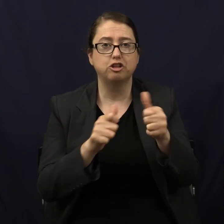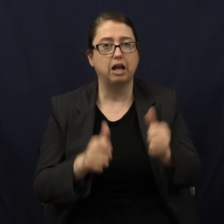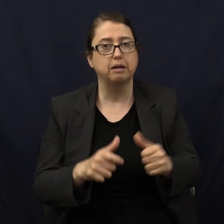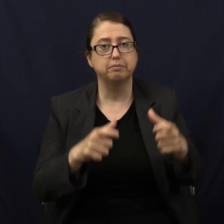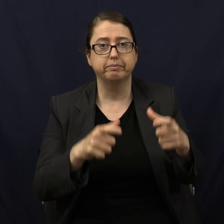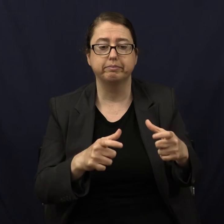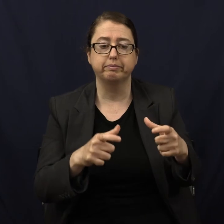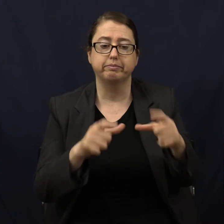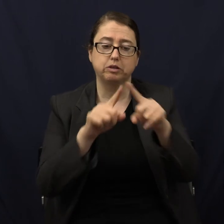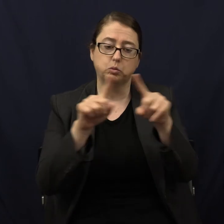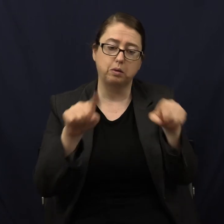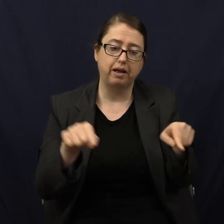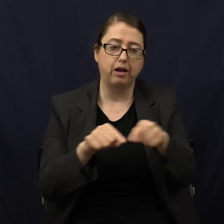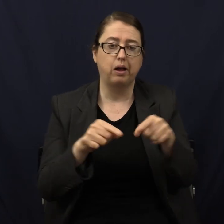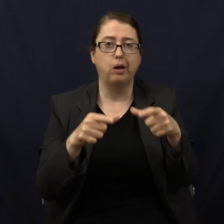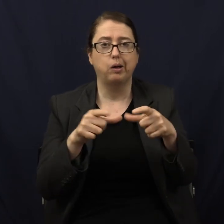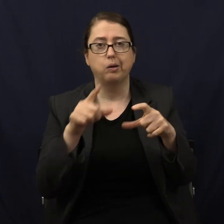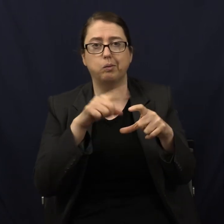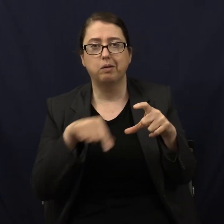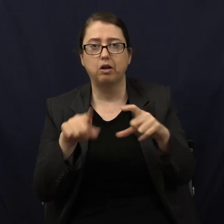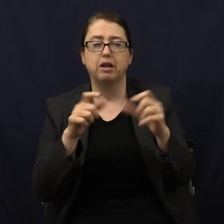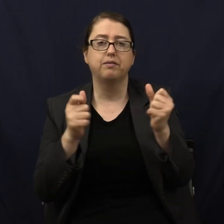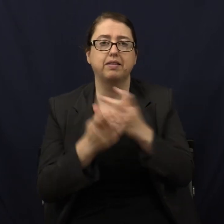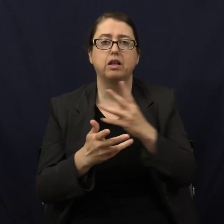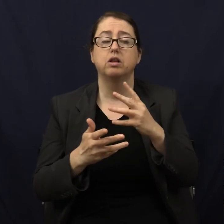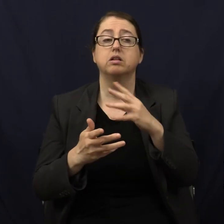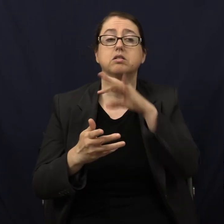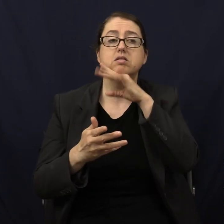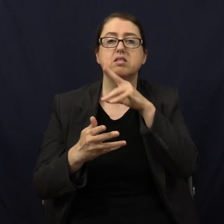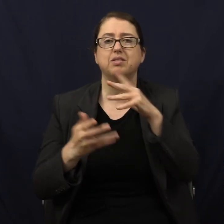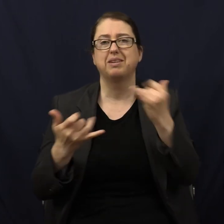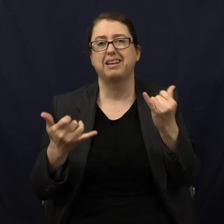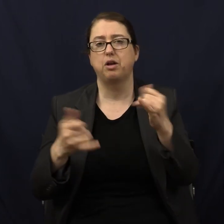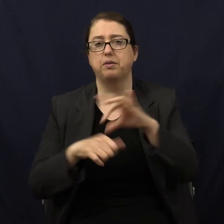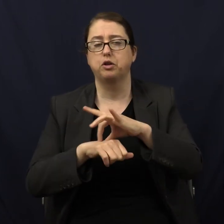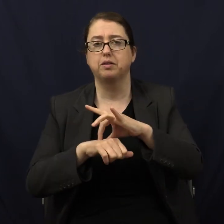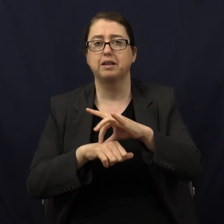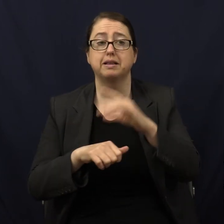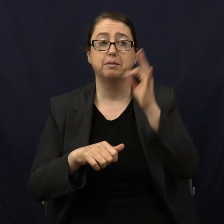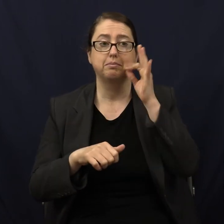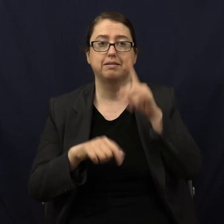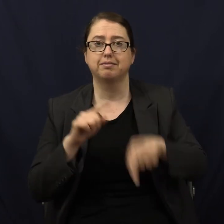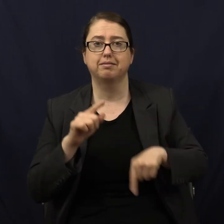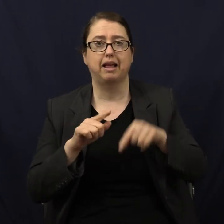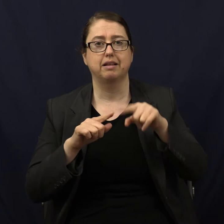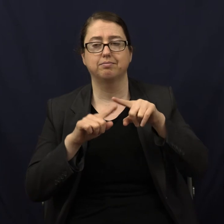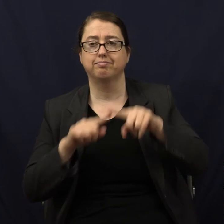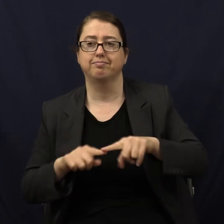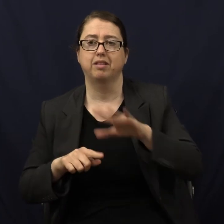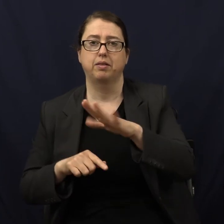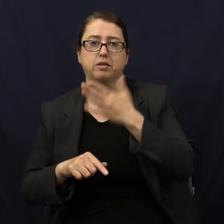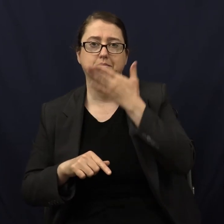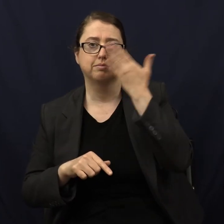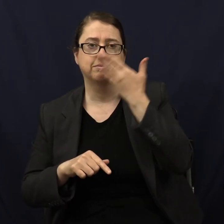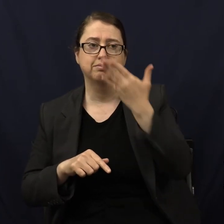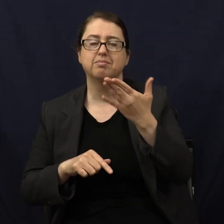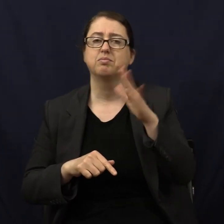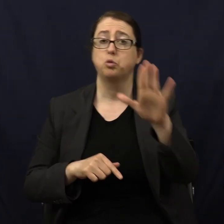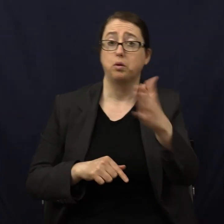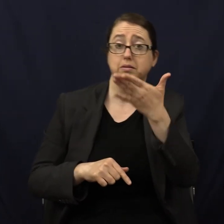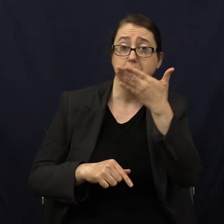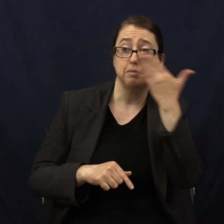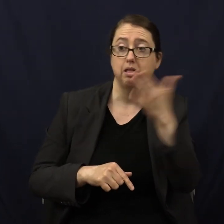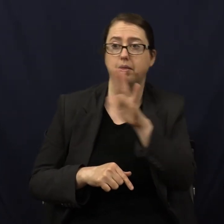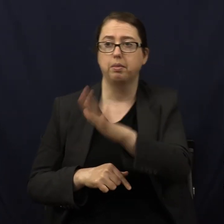shape. It doesn't matter. With all the pollution we have in the earth, the bees can't even rely on their sense of smell. They don't smell like you smell.